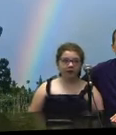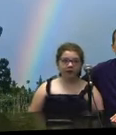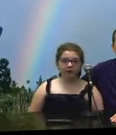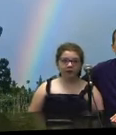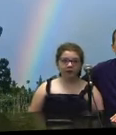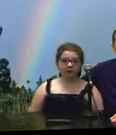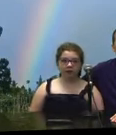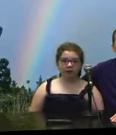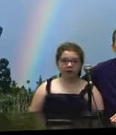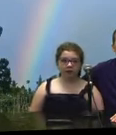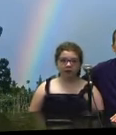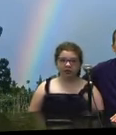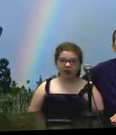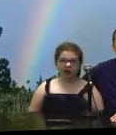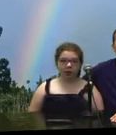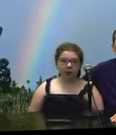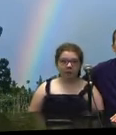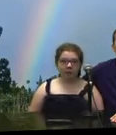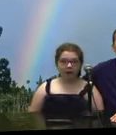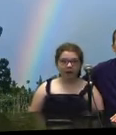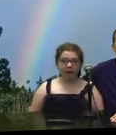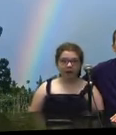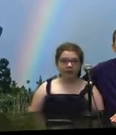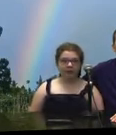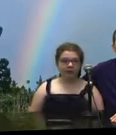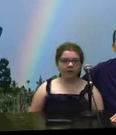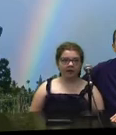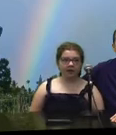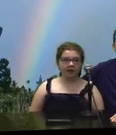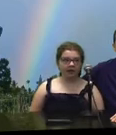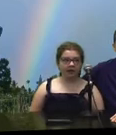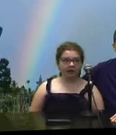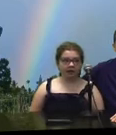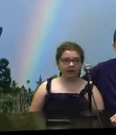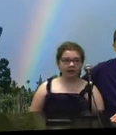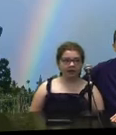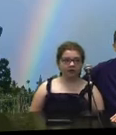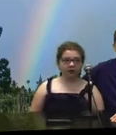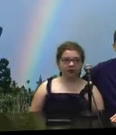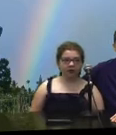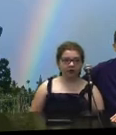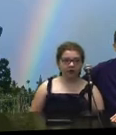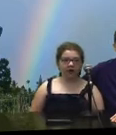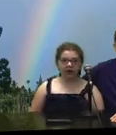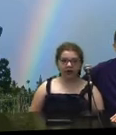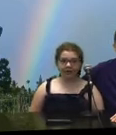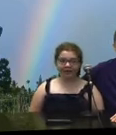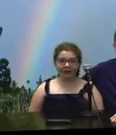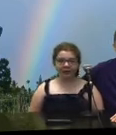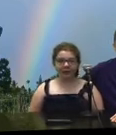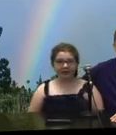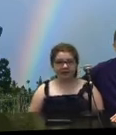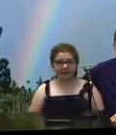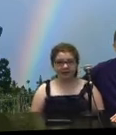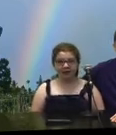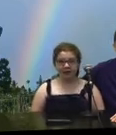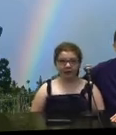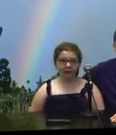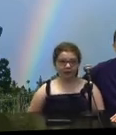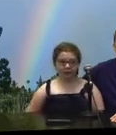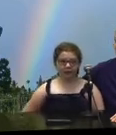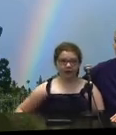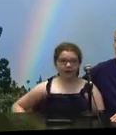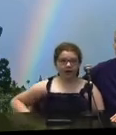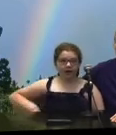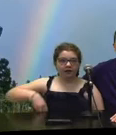feet one inch tall it was the tallest structure in the US at the time